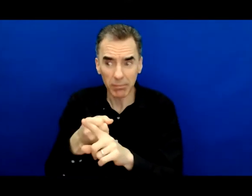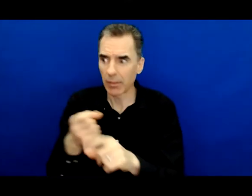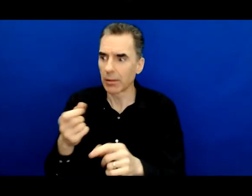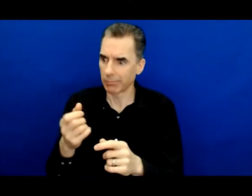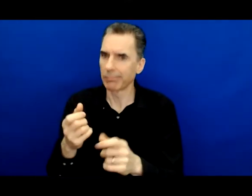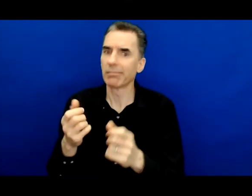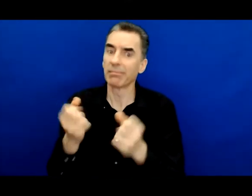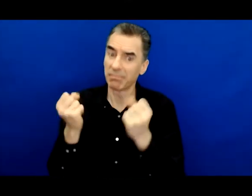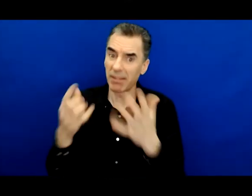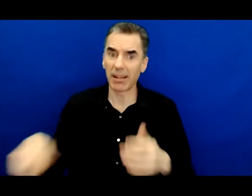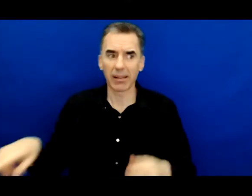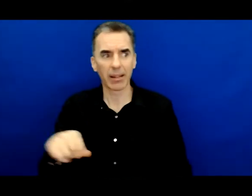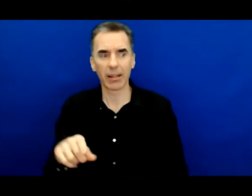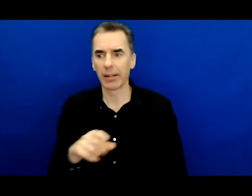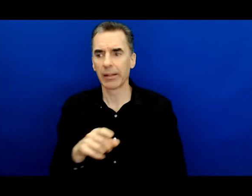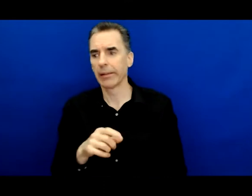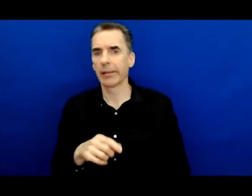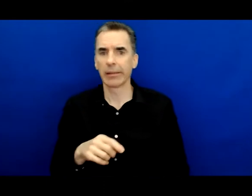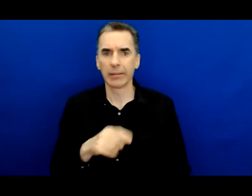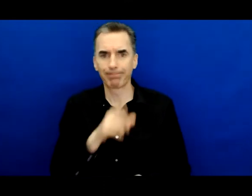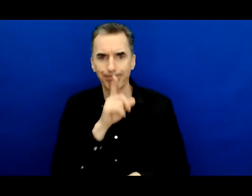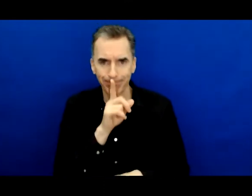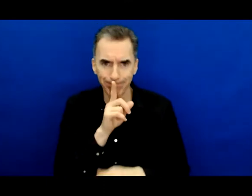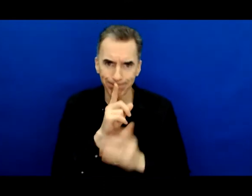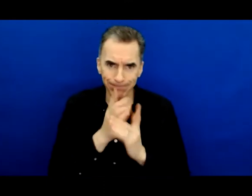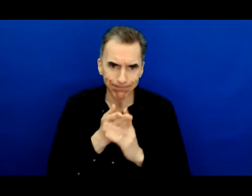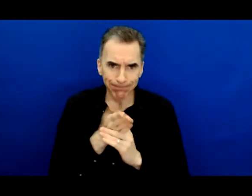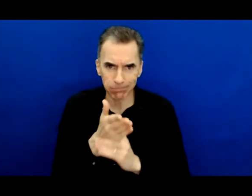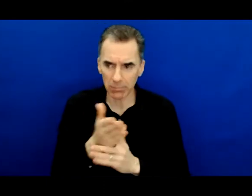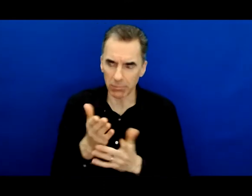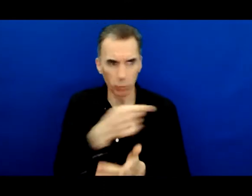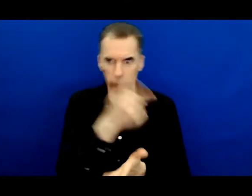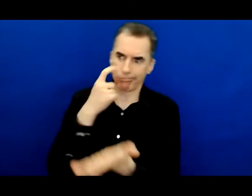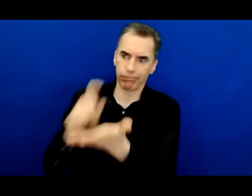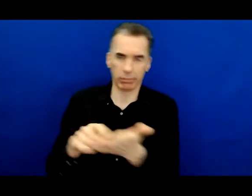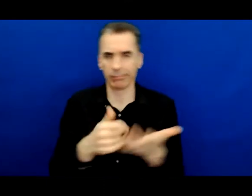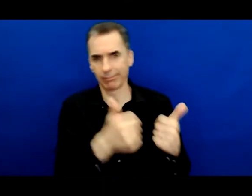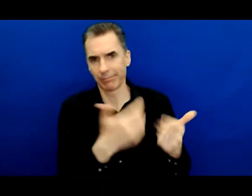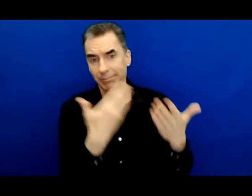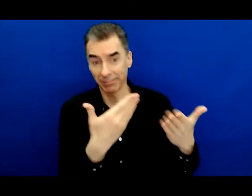on many campuses. I also want to begin with.